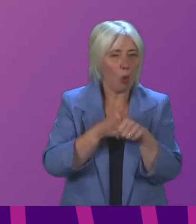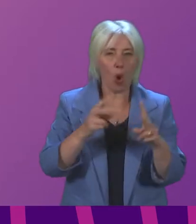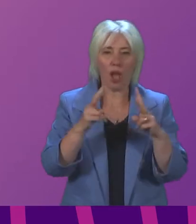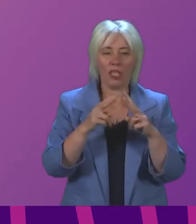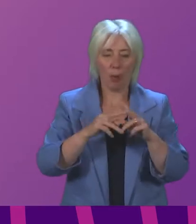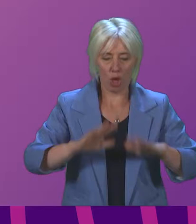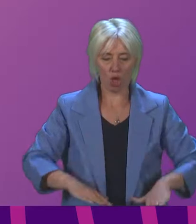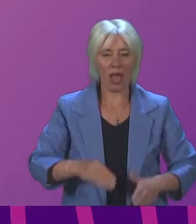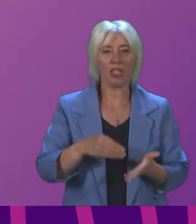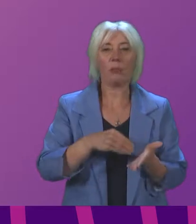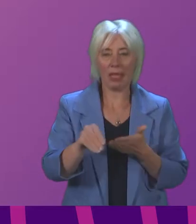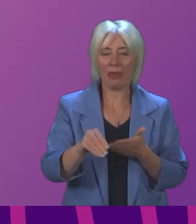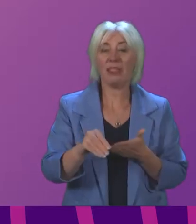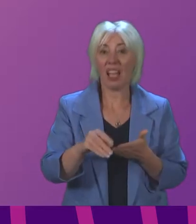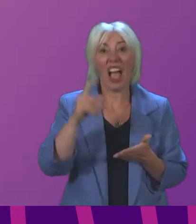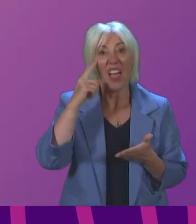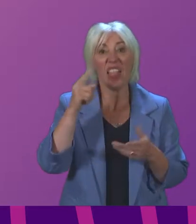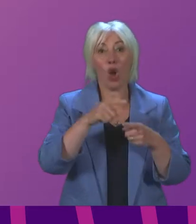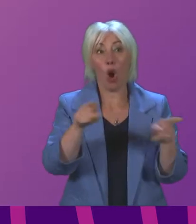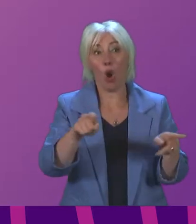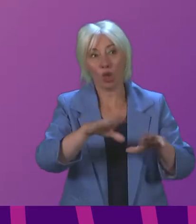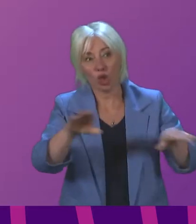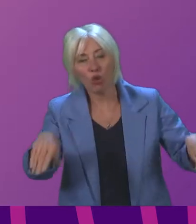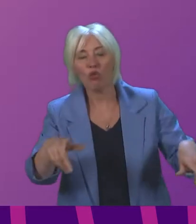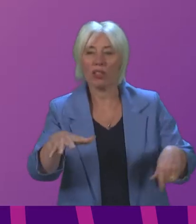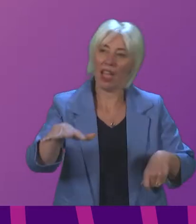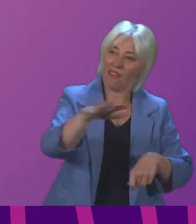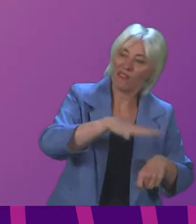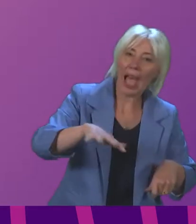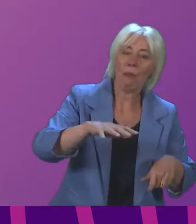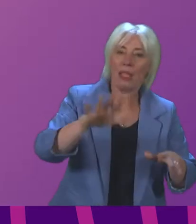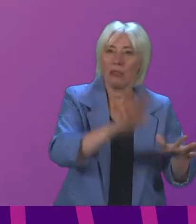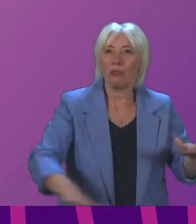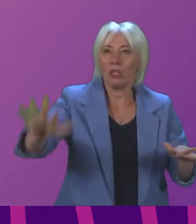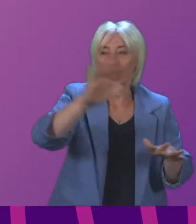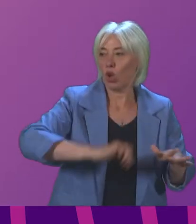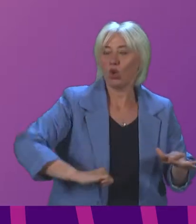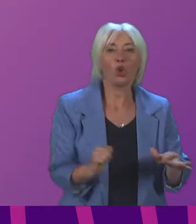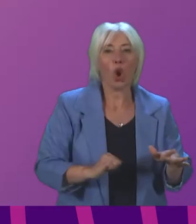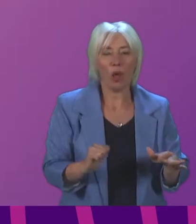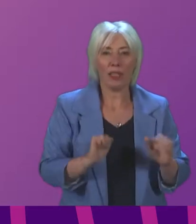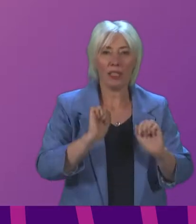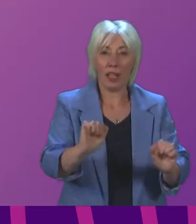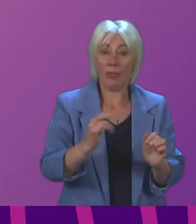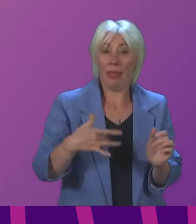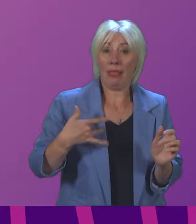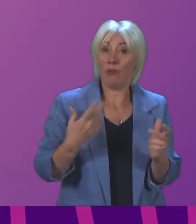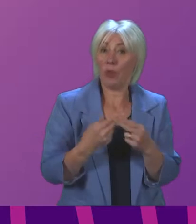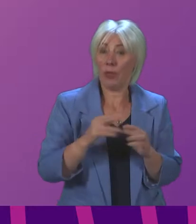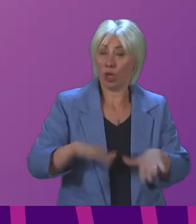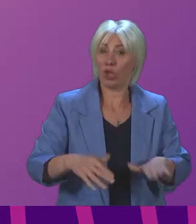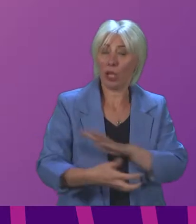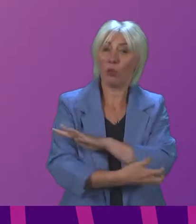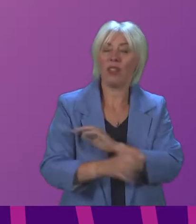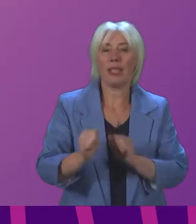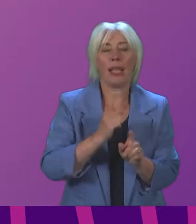payment that will say to all the children and the families around our country who live in a world of child poverty that the Labour